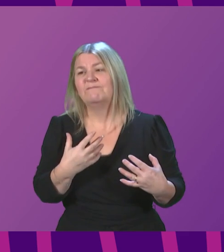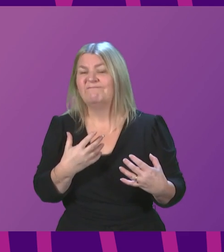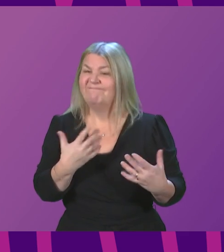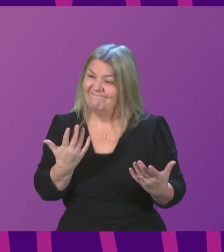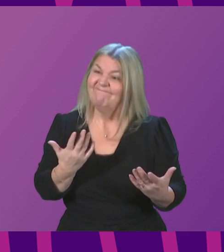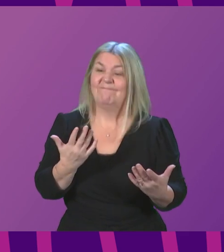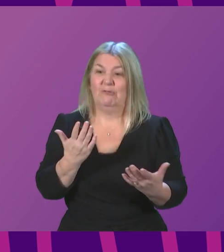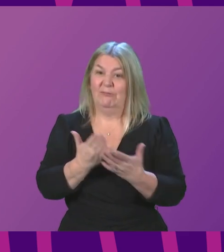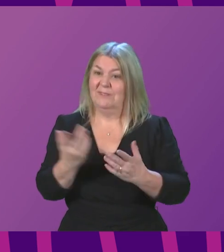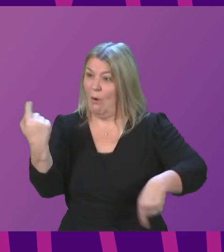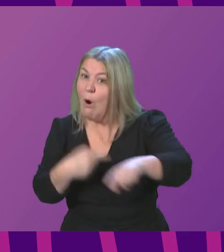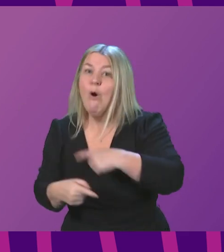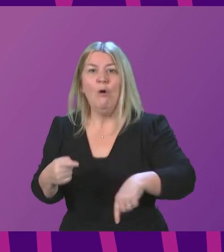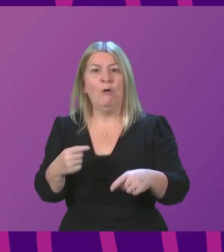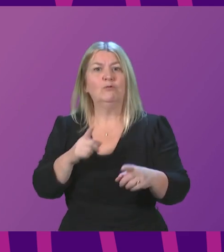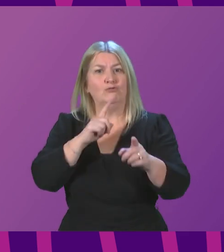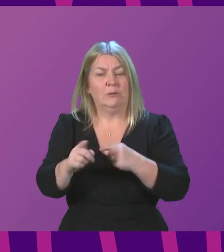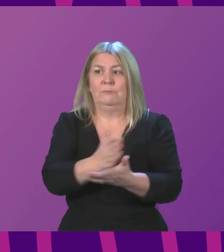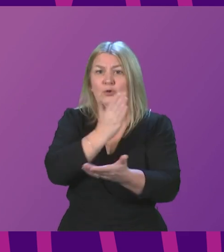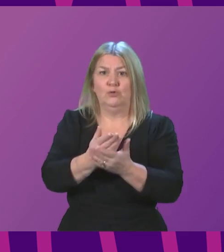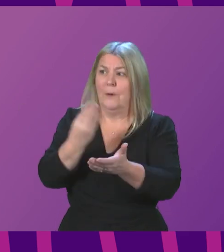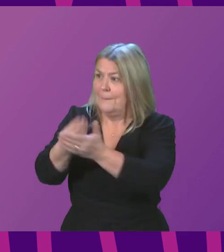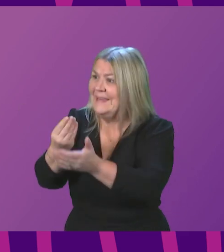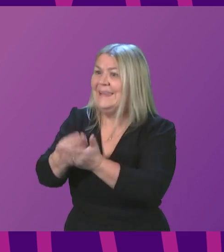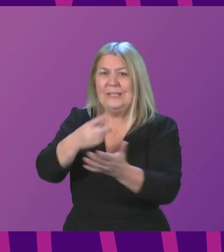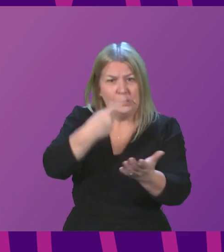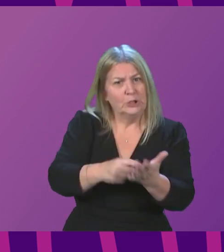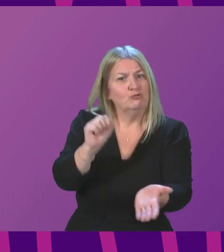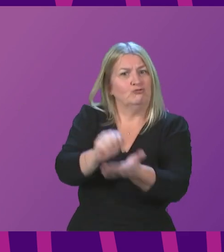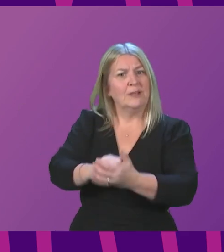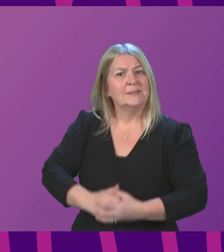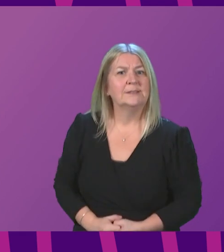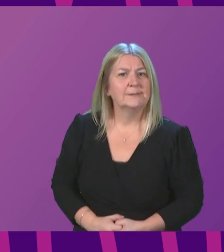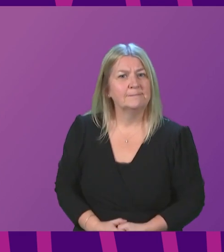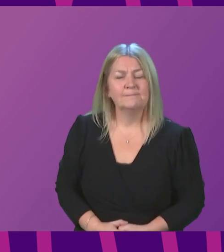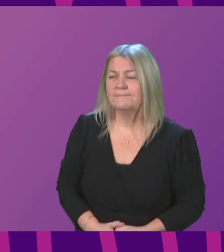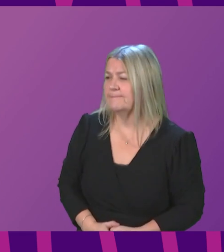to try to make sure that that is reflected in decisions taken Mark Thanks